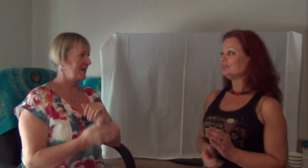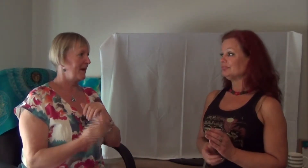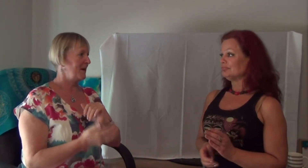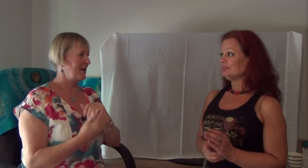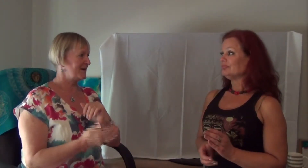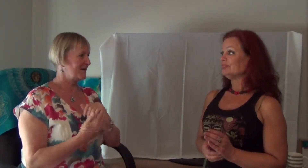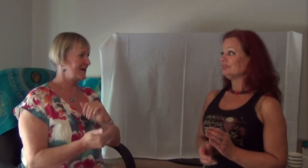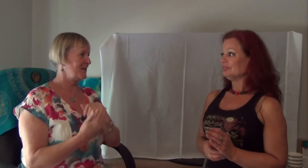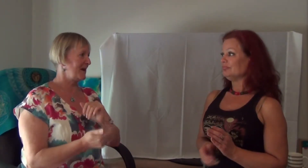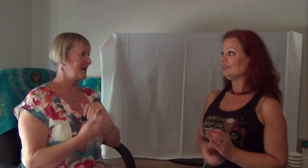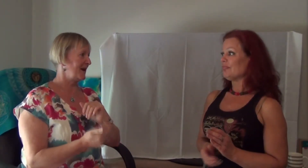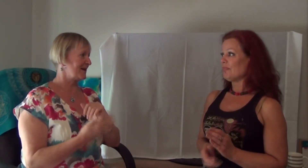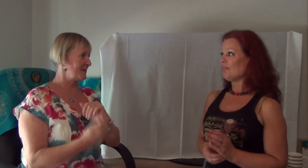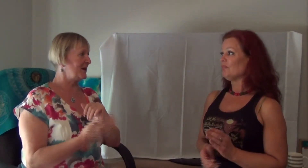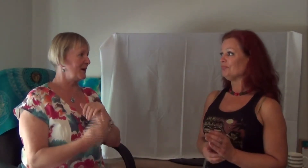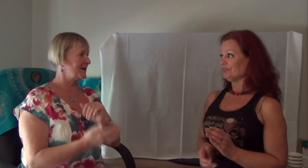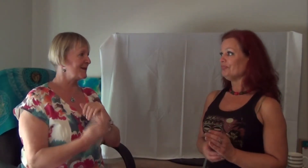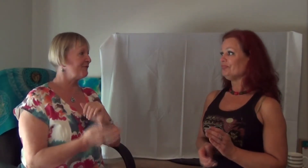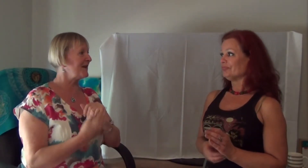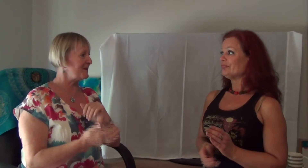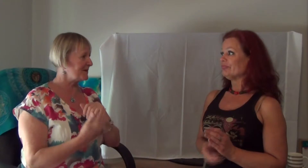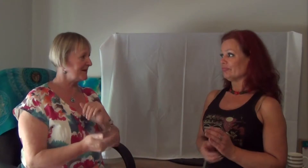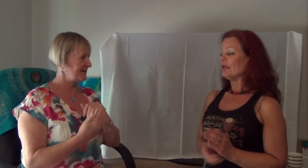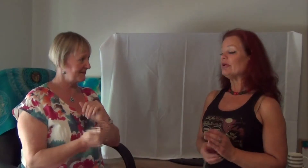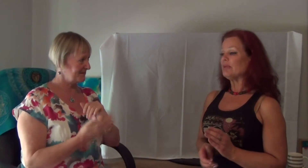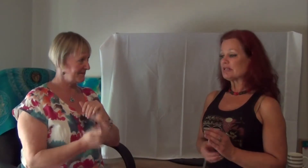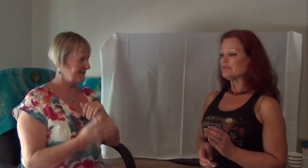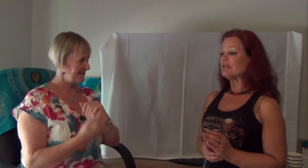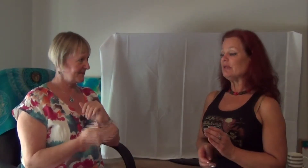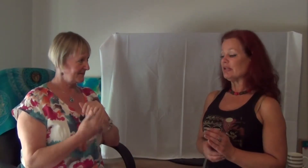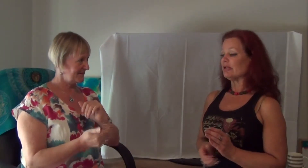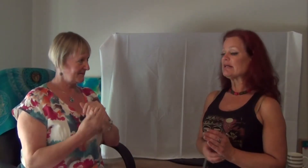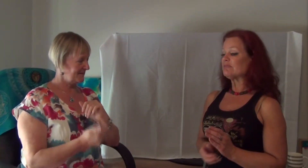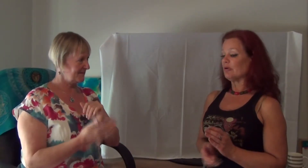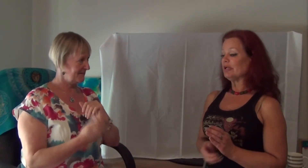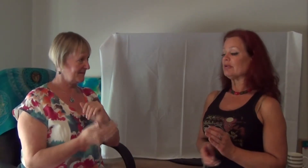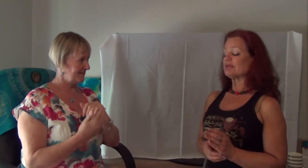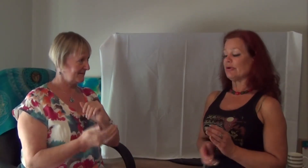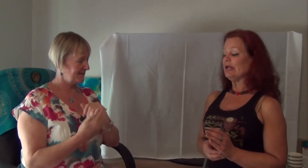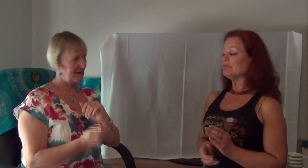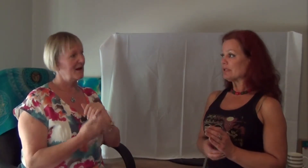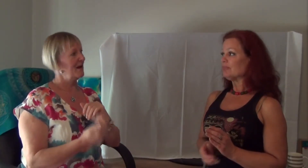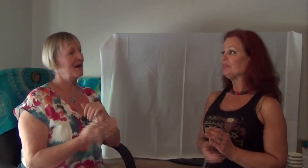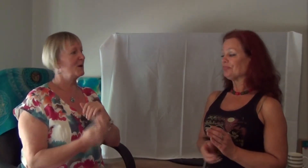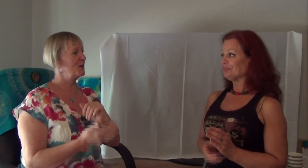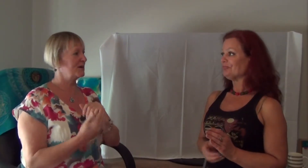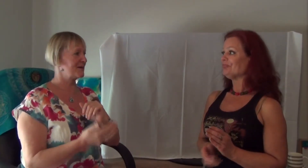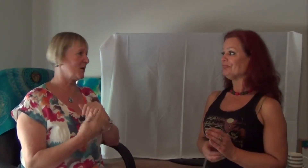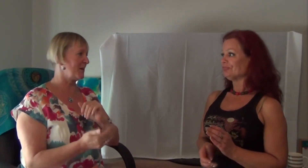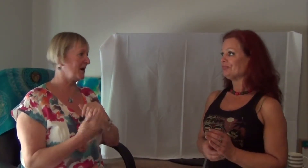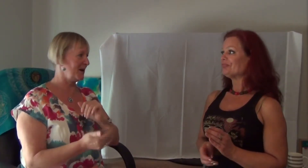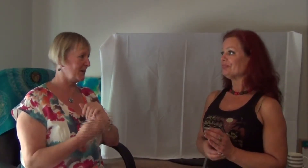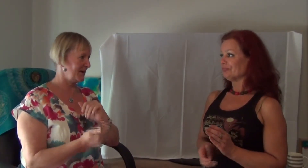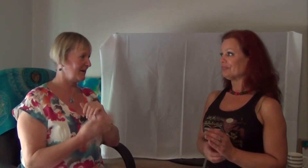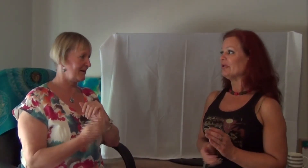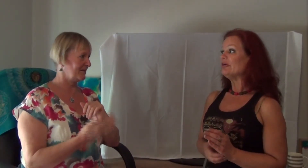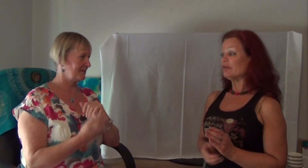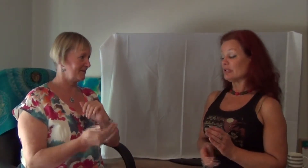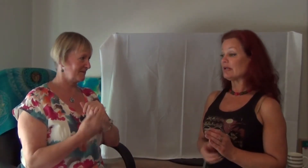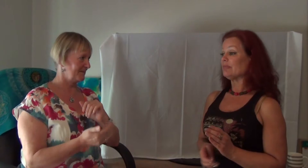He must have seen me at the last minute and screamed. He must have seen me at the last moment and screamed. And he couldn't stop hitting me. He couldn't stop